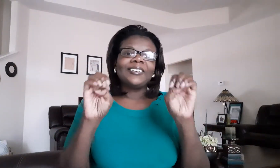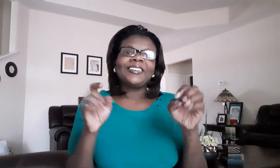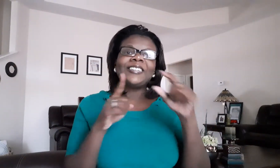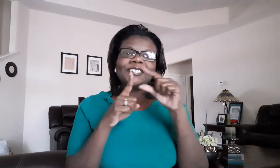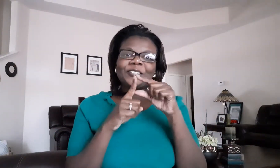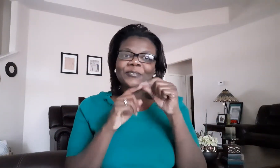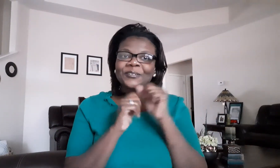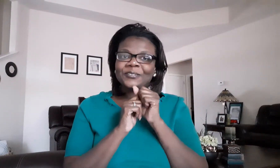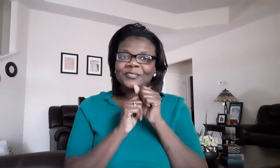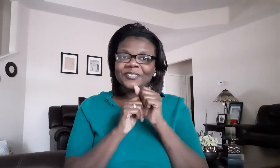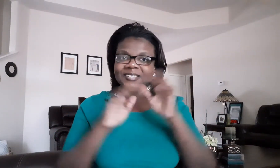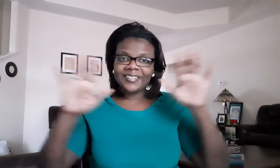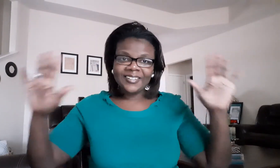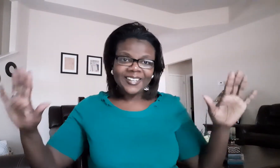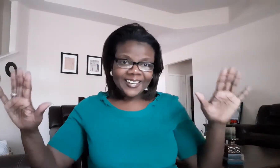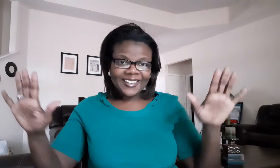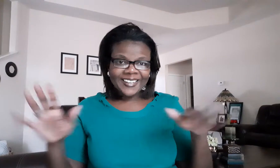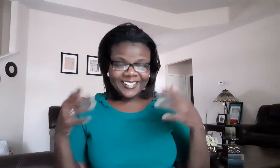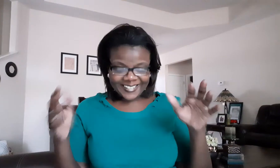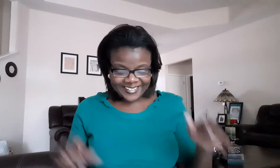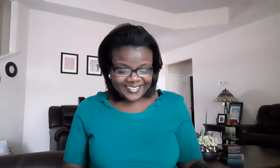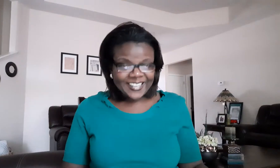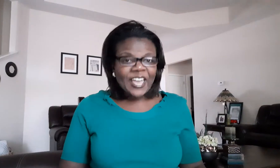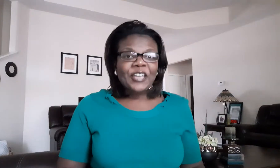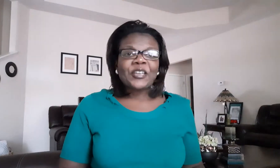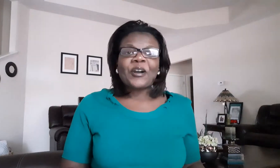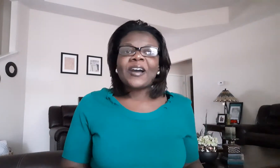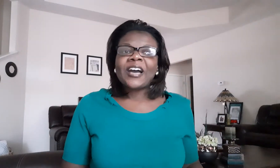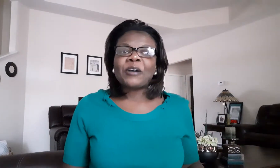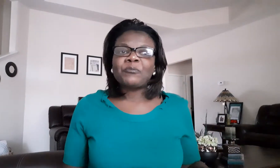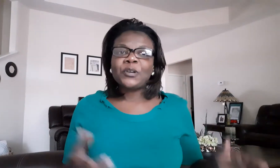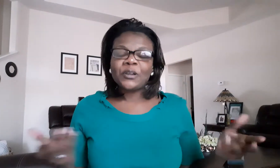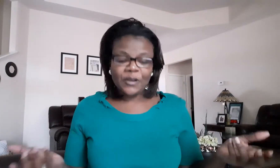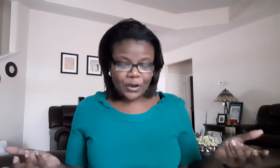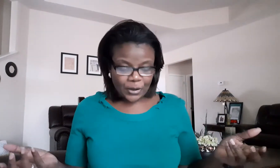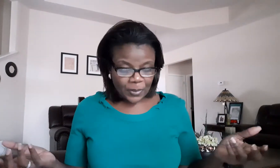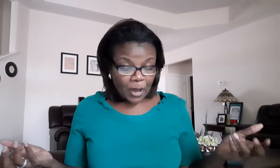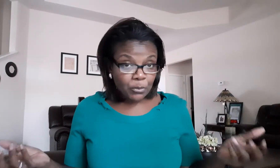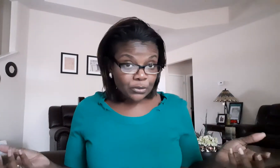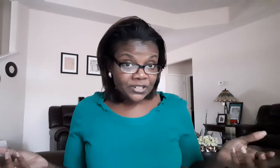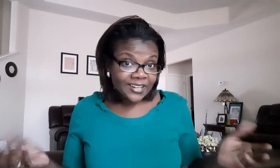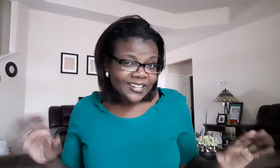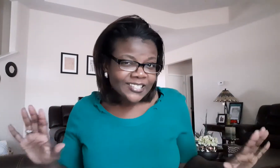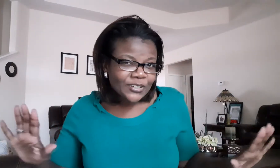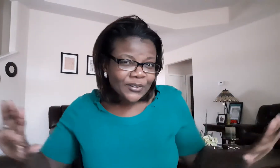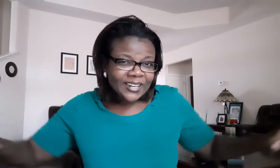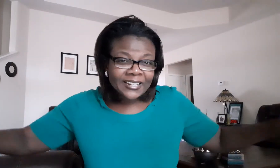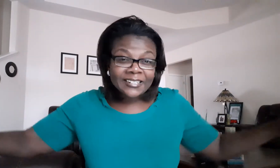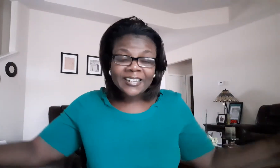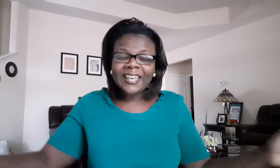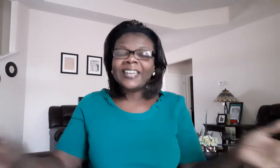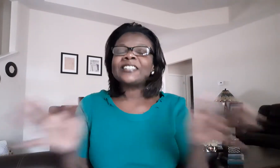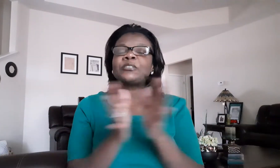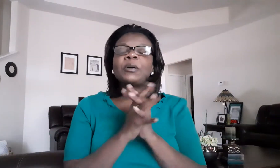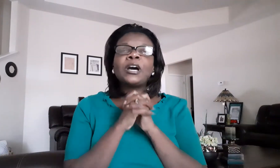easter words yay yeah um we are approaching easter and yay um